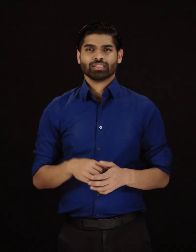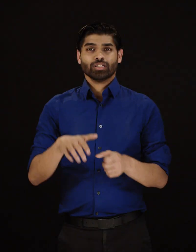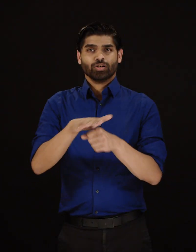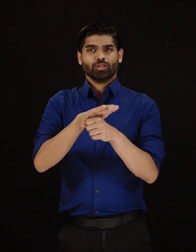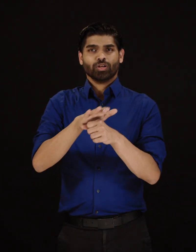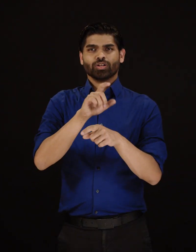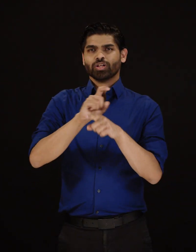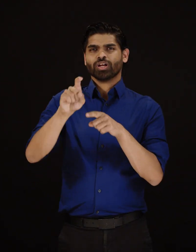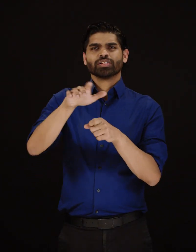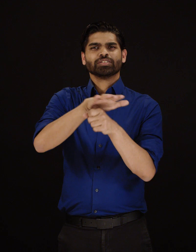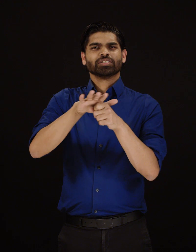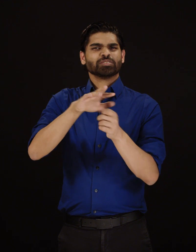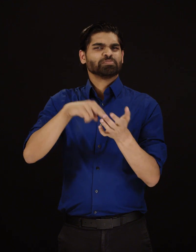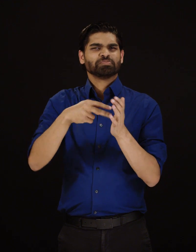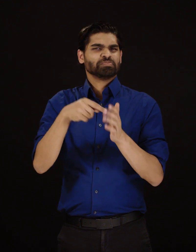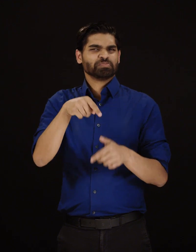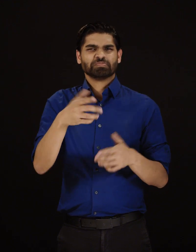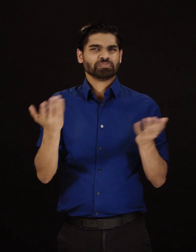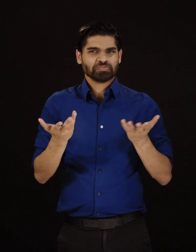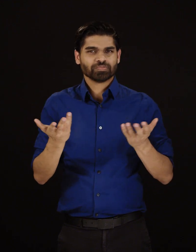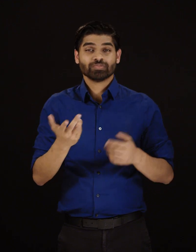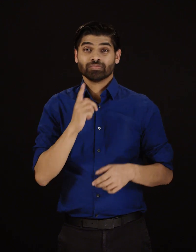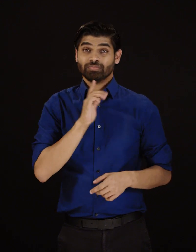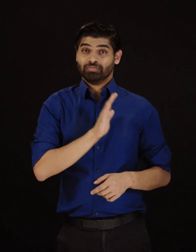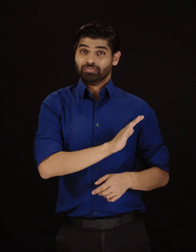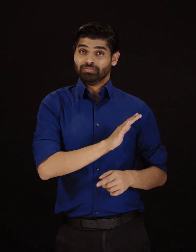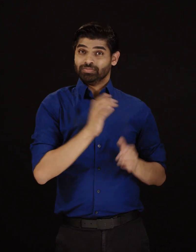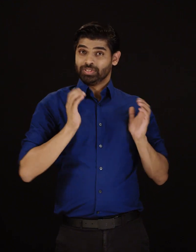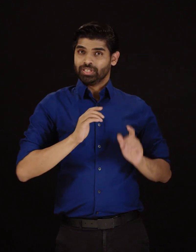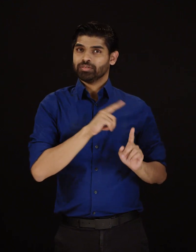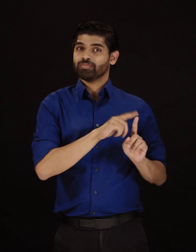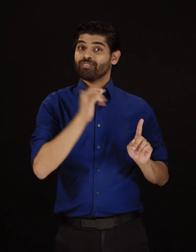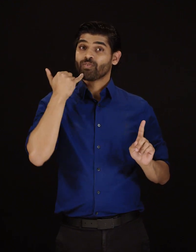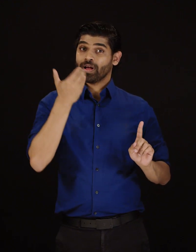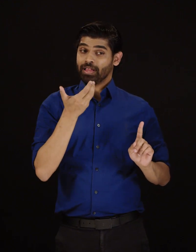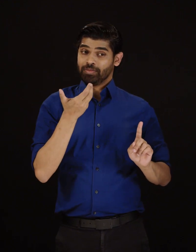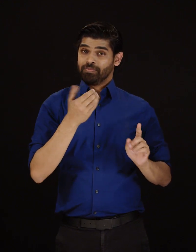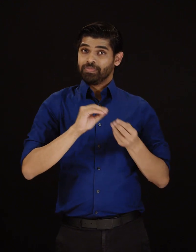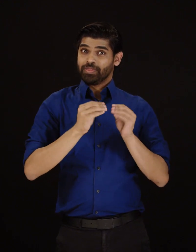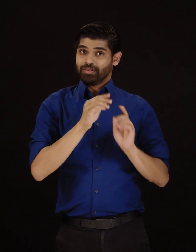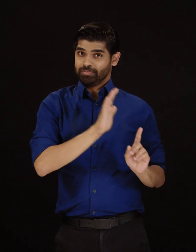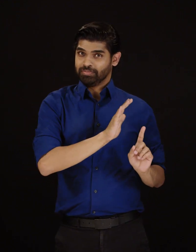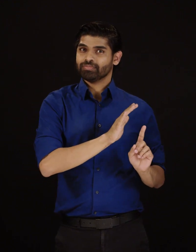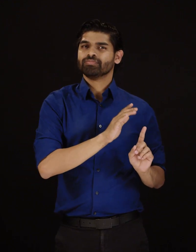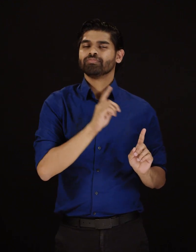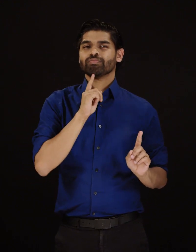A local calling area is an area where the customer's telephone number is considered to be home.